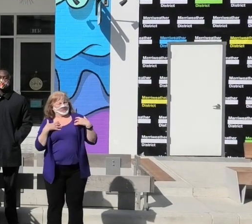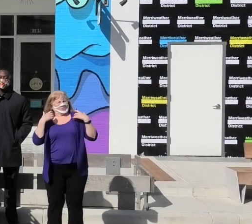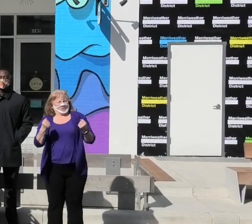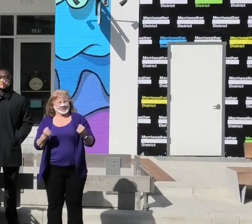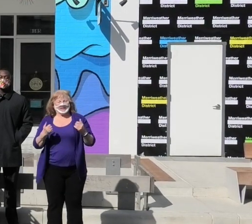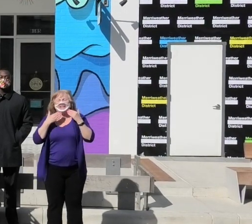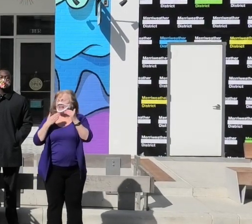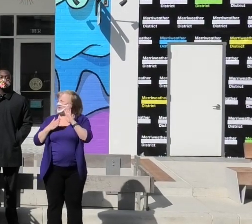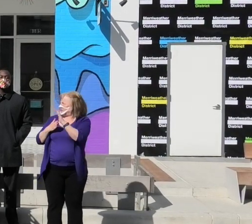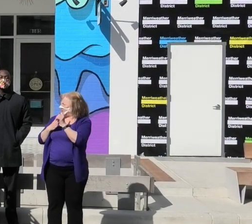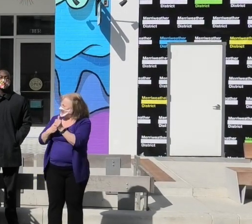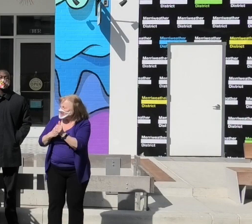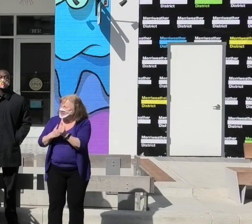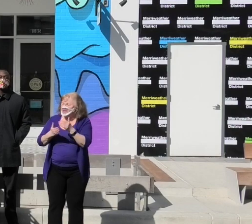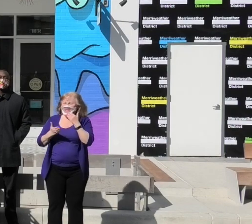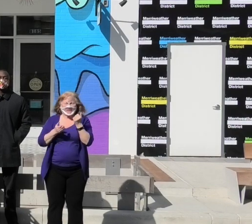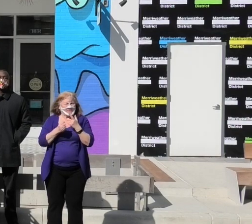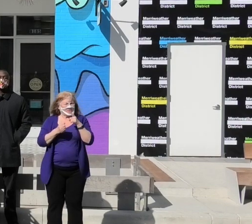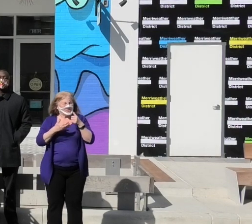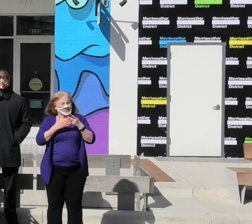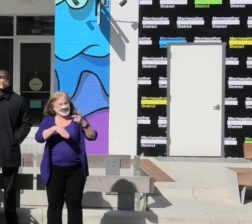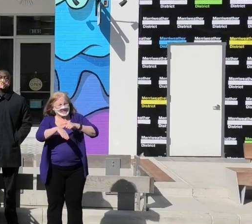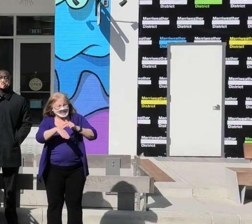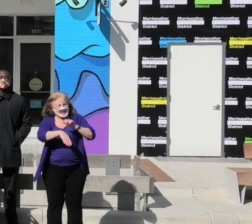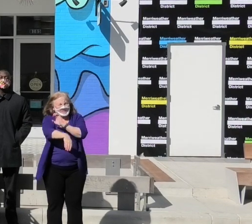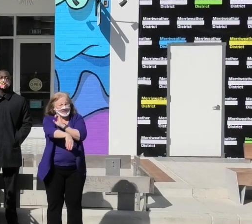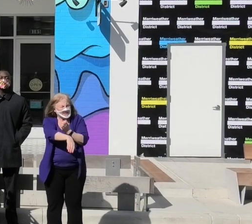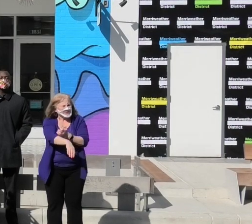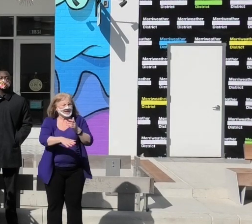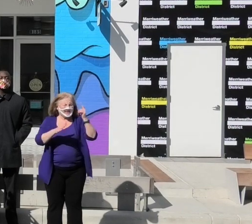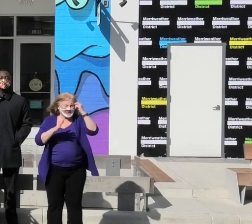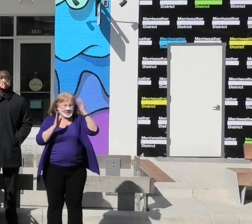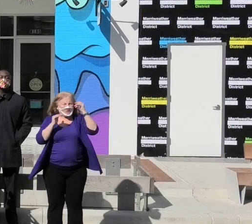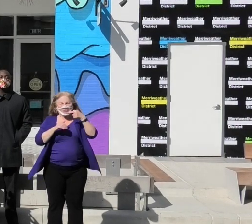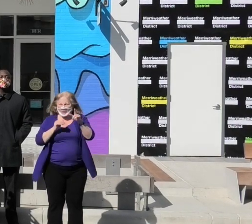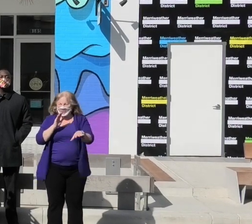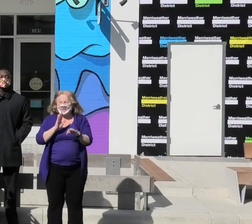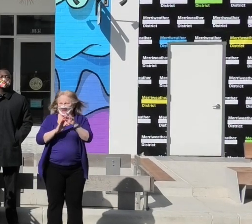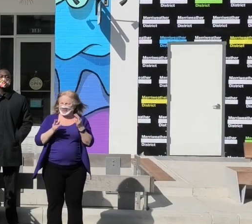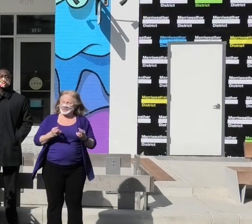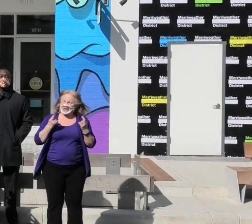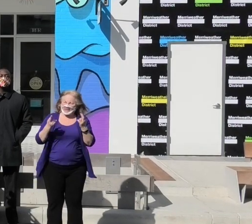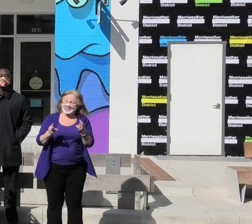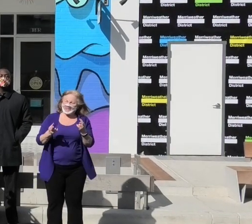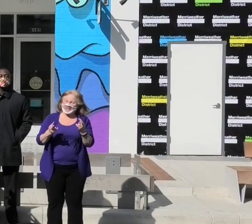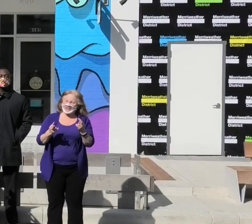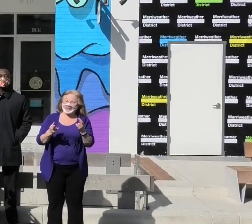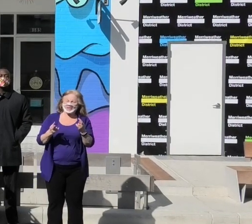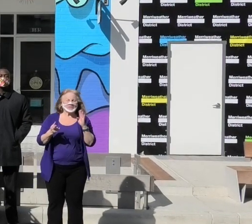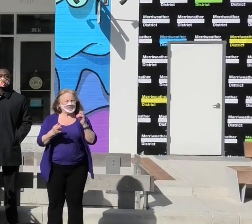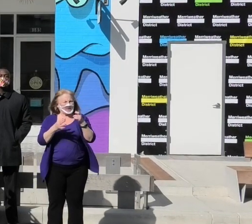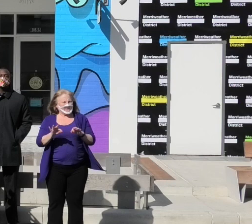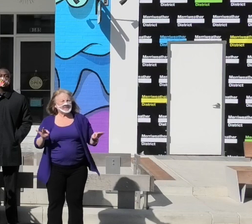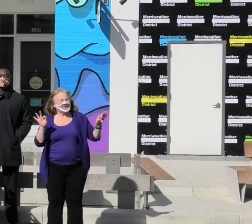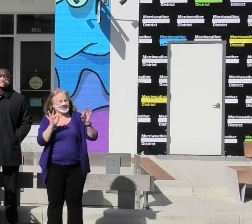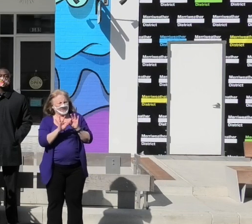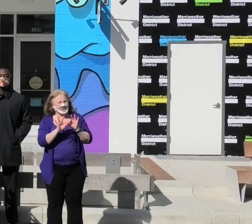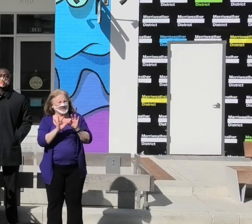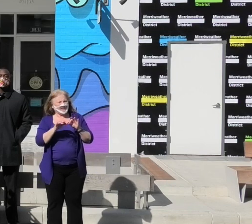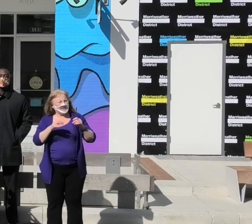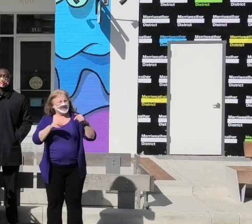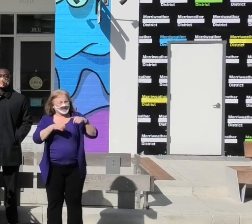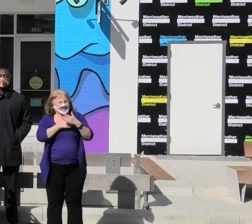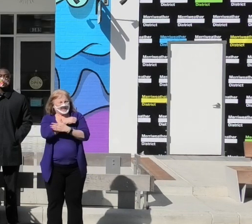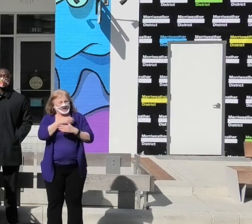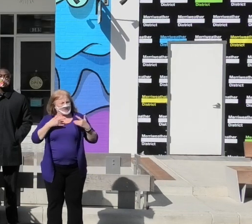Thank you to everyone who spent time and energy on this. I think hopefully you'll find the recommendations to be meaningful in moving the county